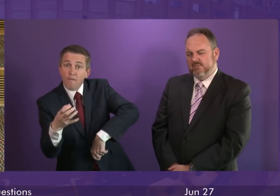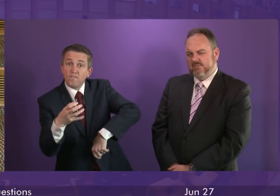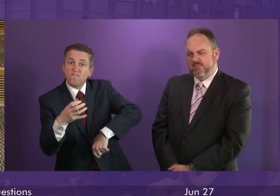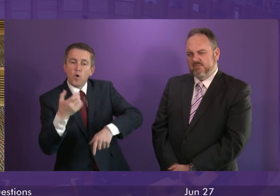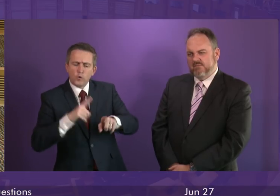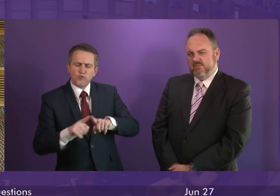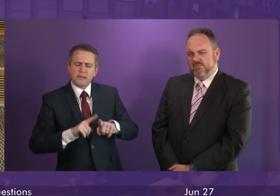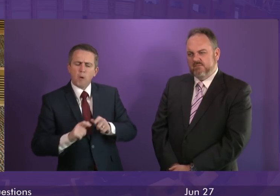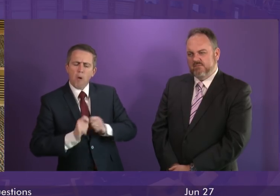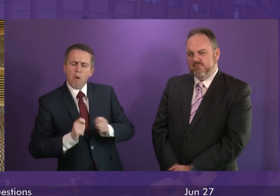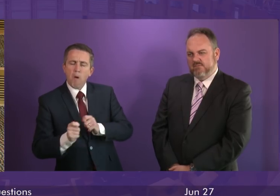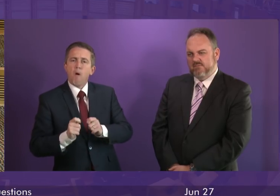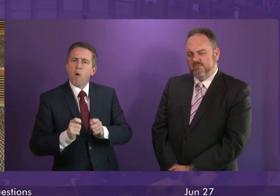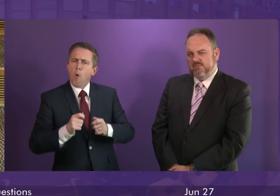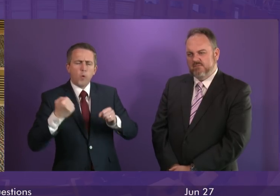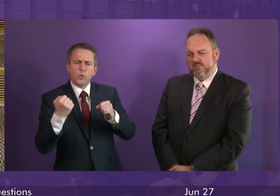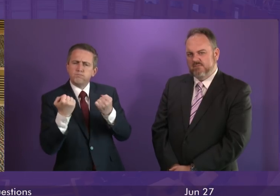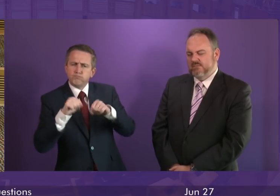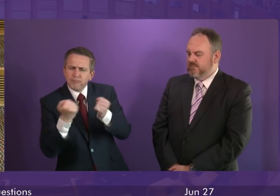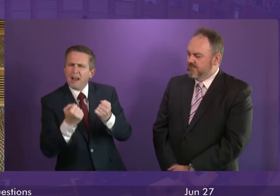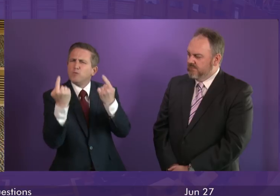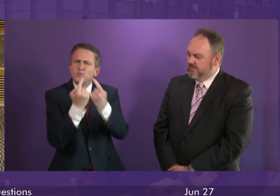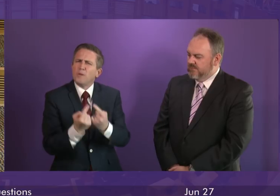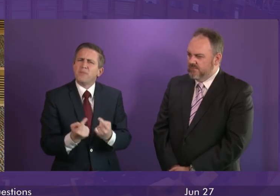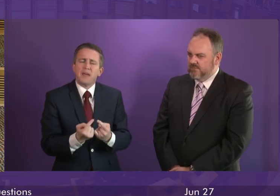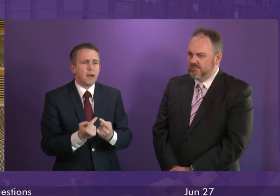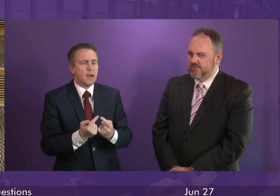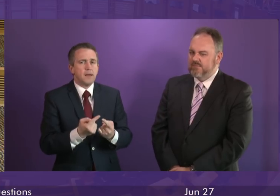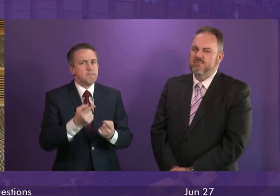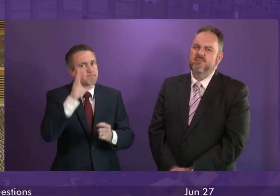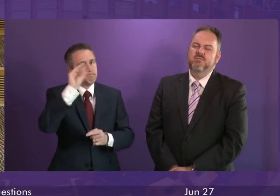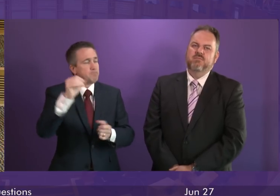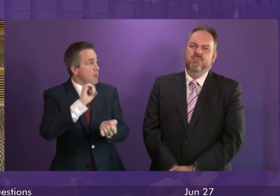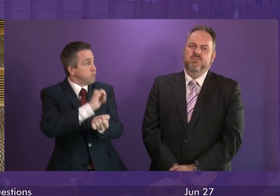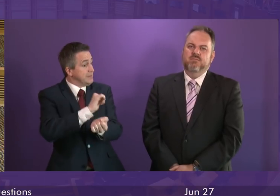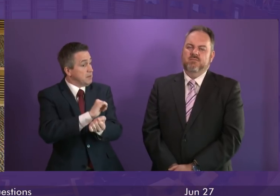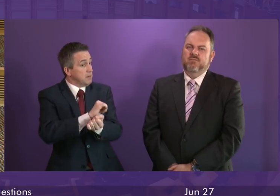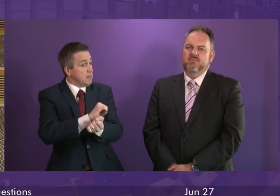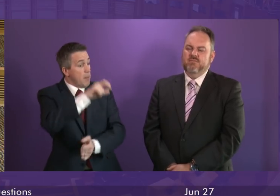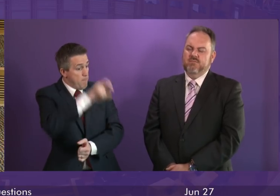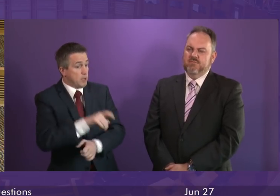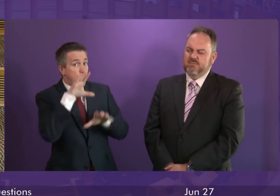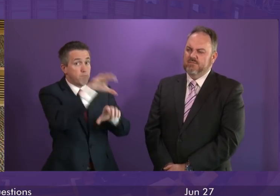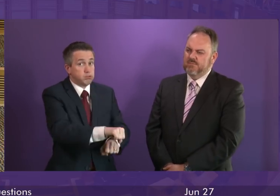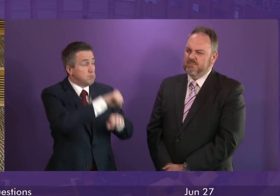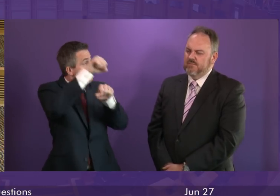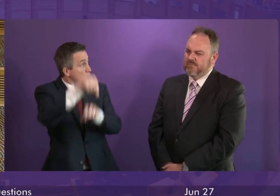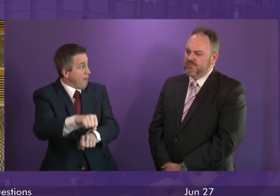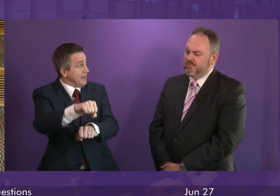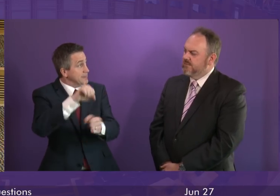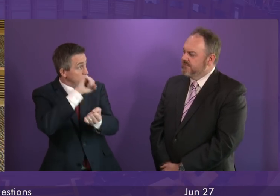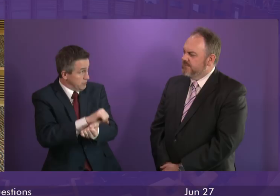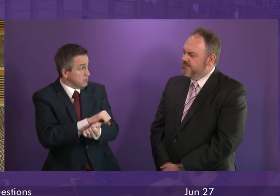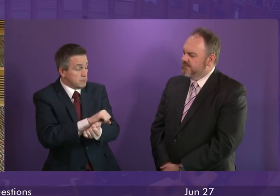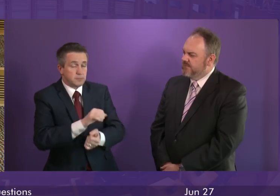person on home detention curfew tampers with a tag, that is immediately reported back to prison and the person will be recalled back to custody.